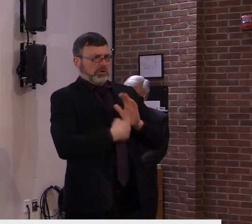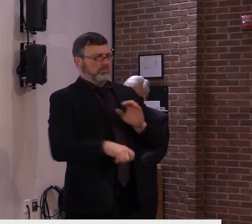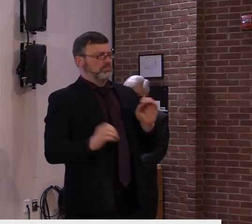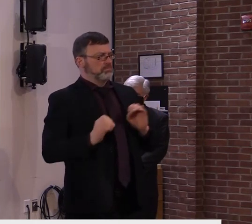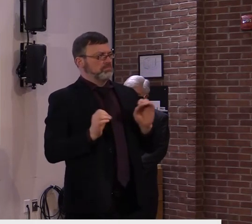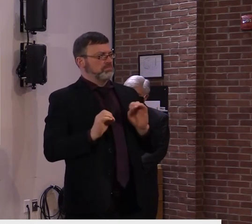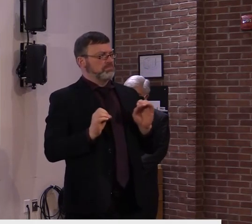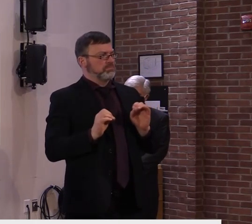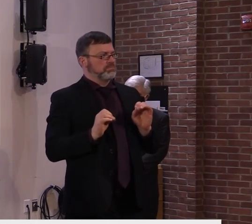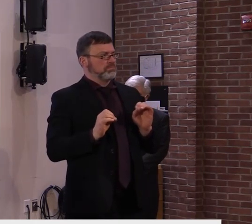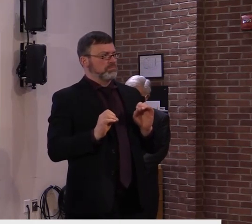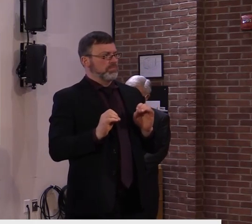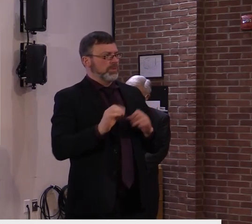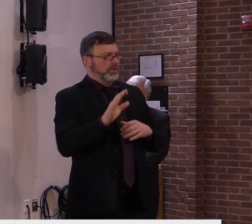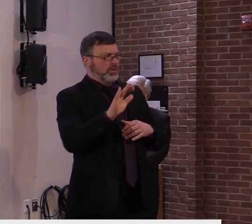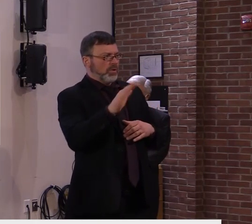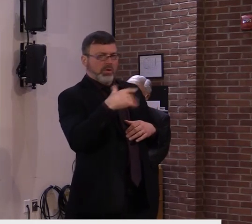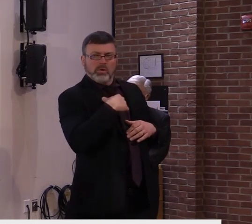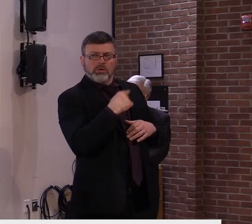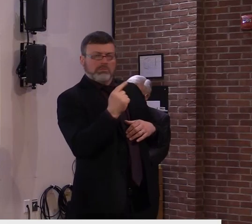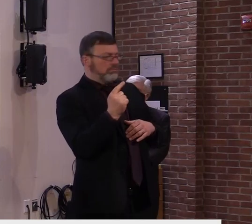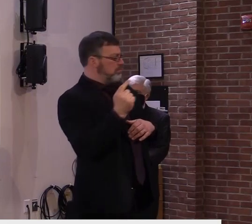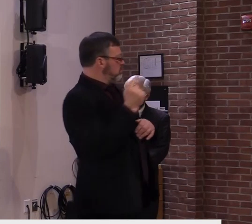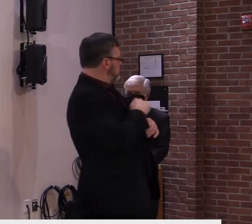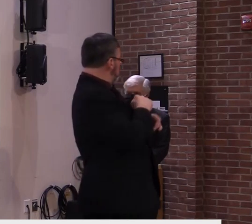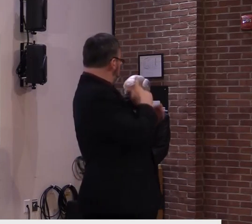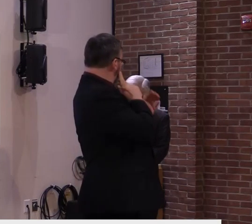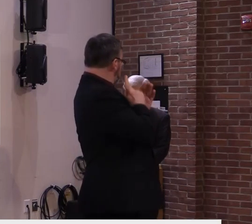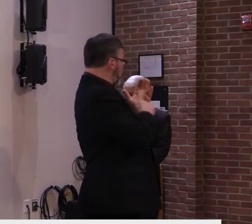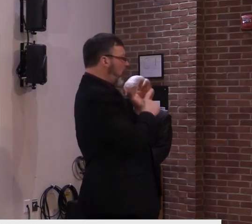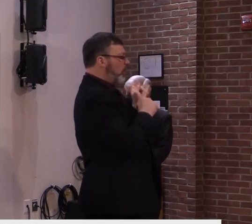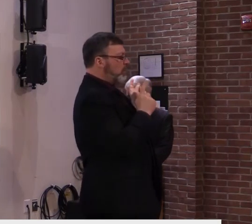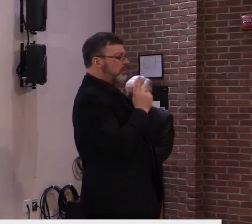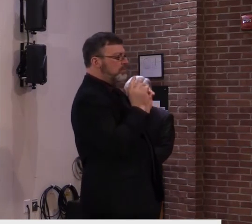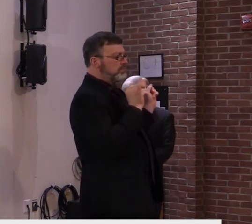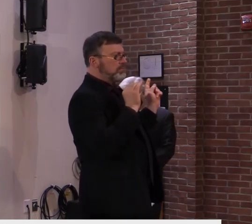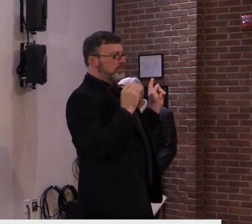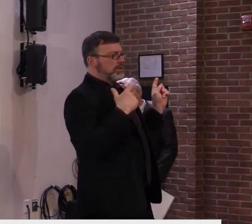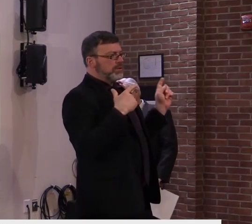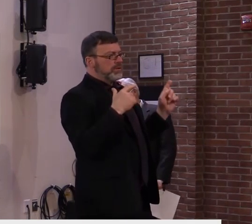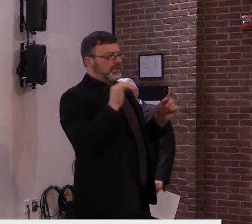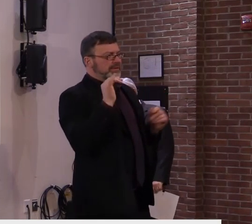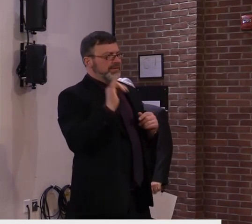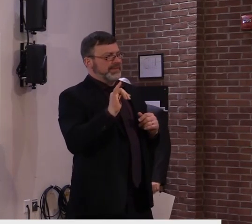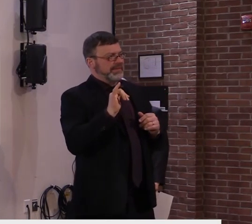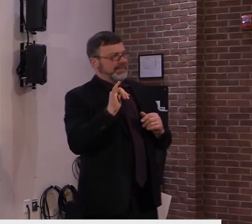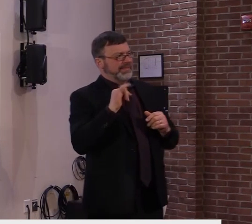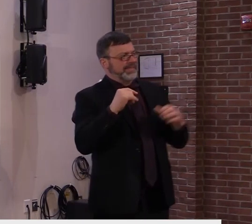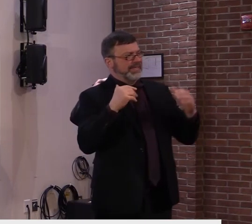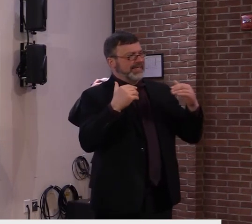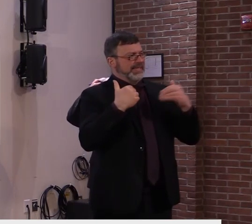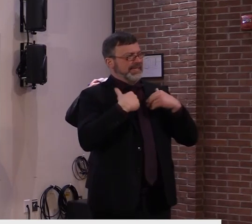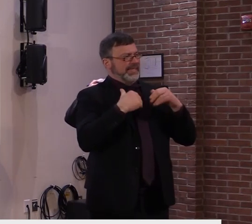first. We have anywhere from 17 to 19 fixed sites on a daily basis.